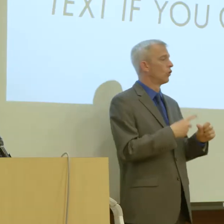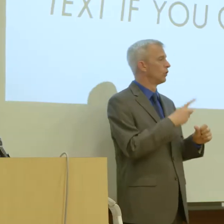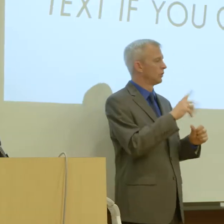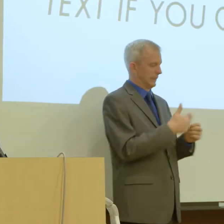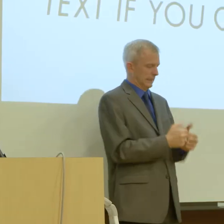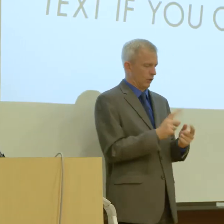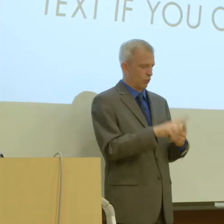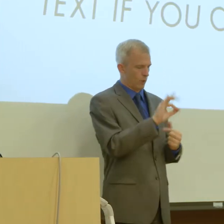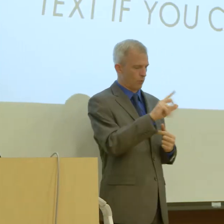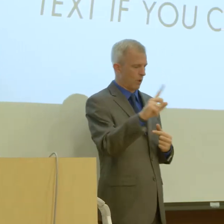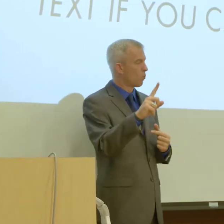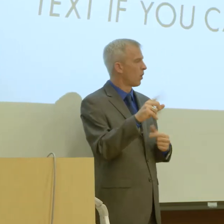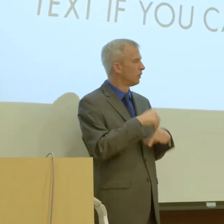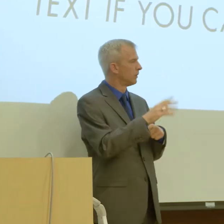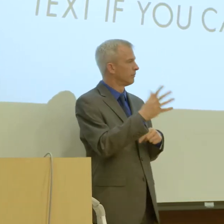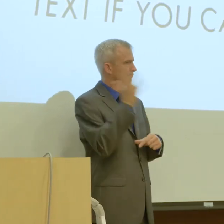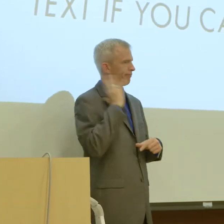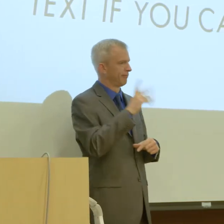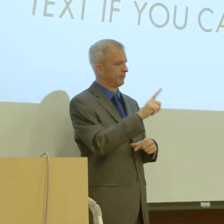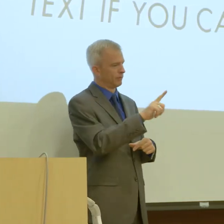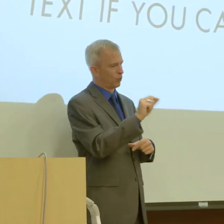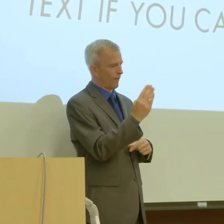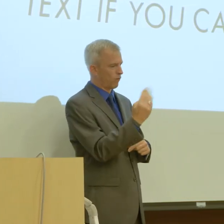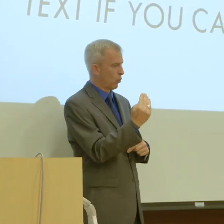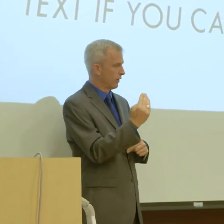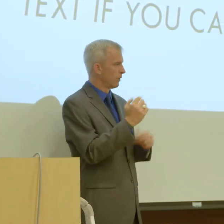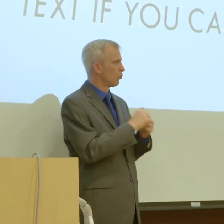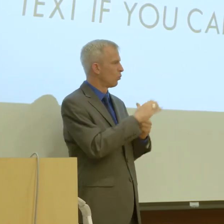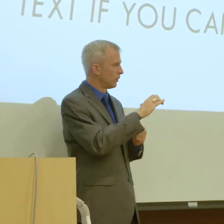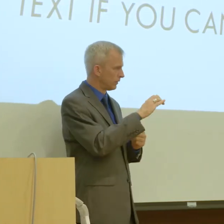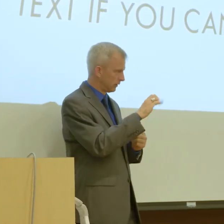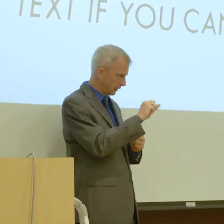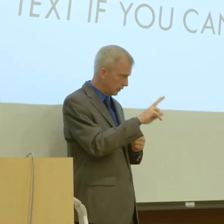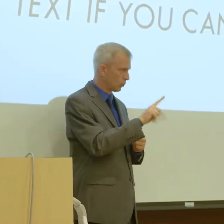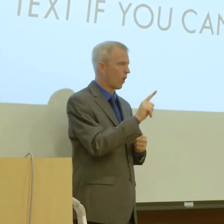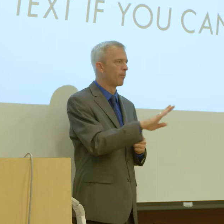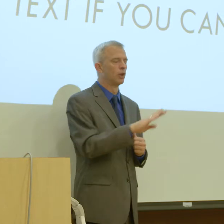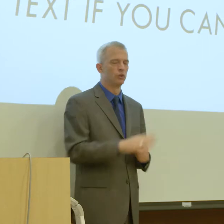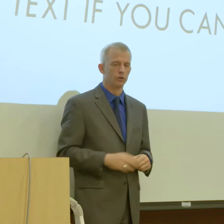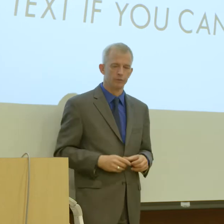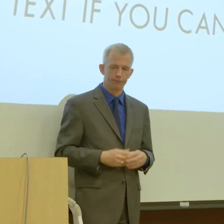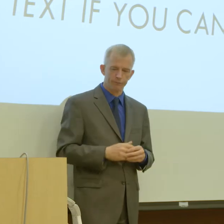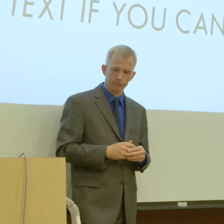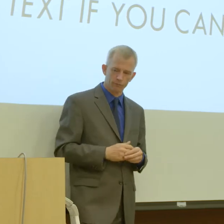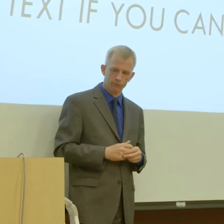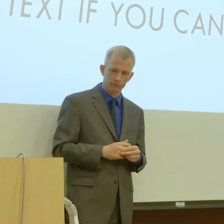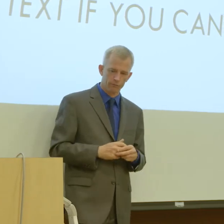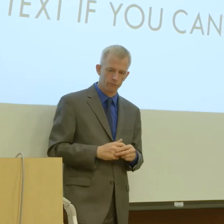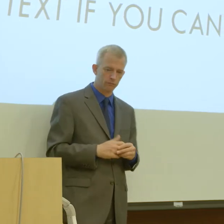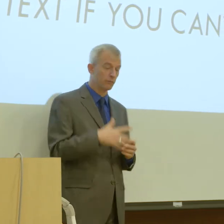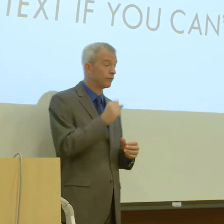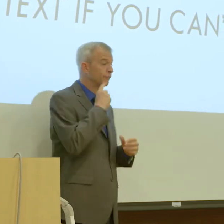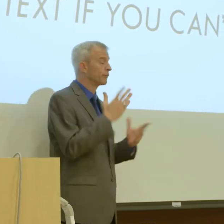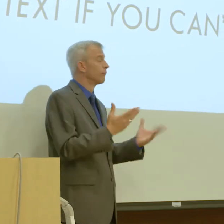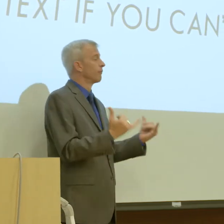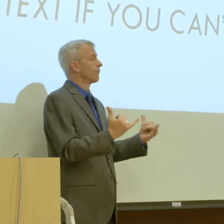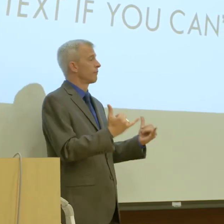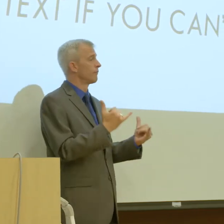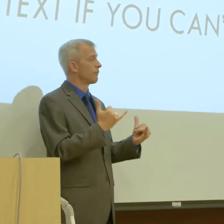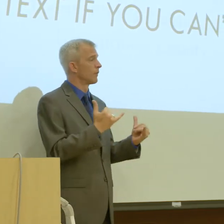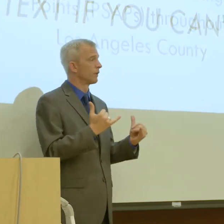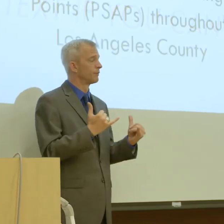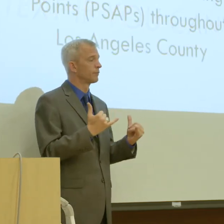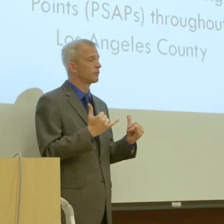deployment back in 2014 with the CSU Long Beach. So to be here today is a very –